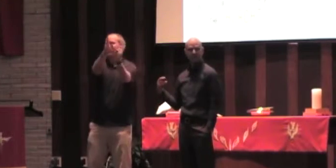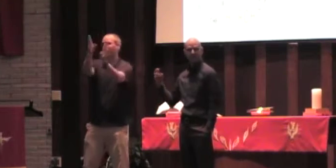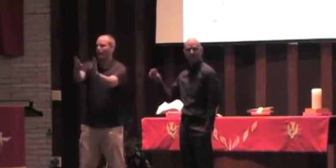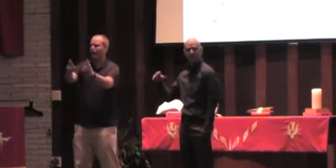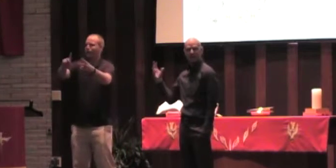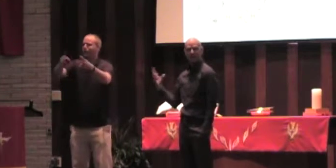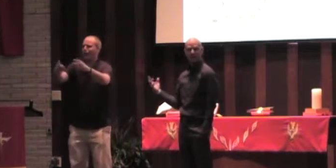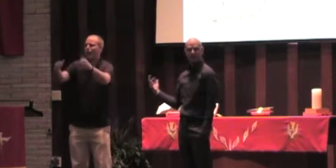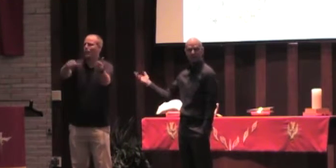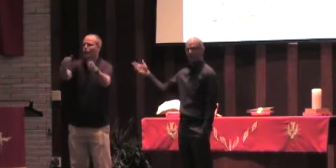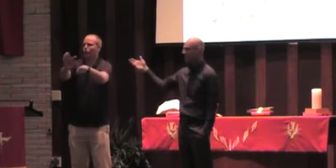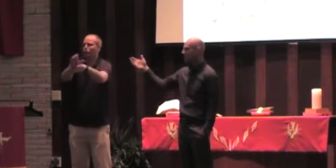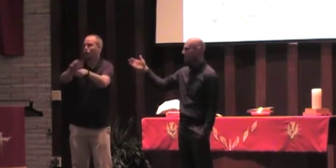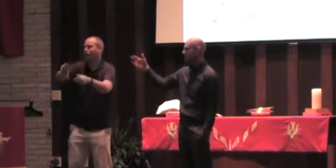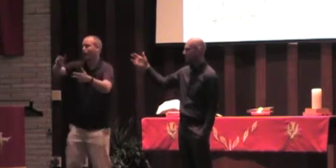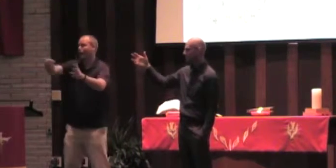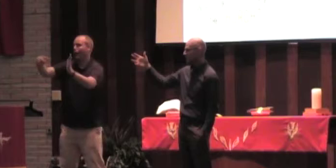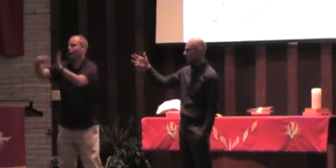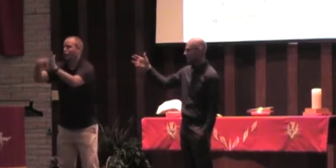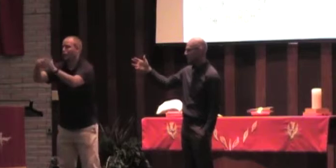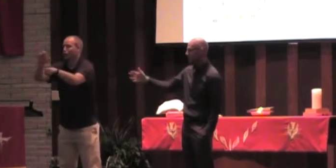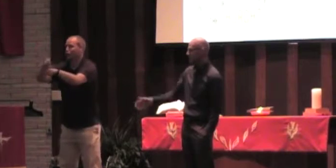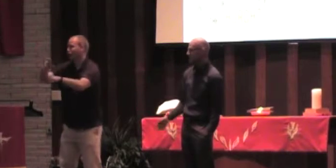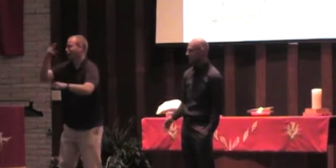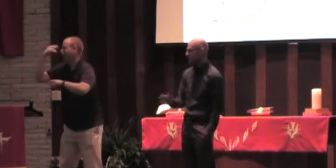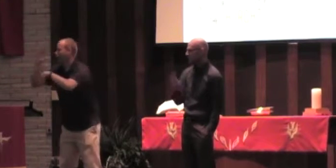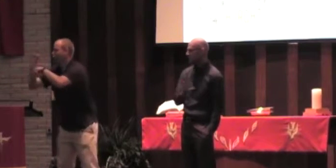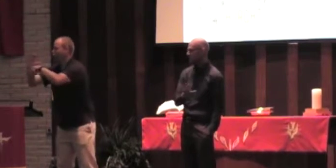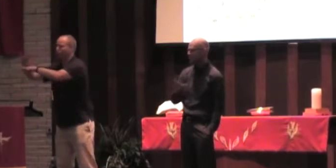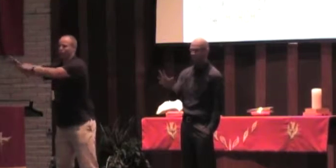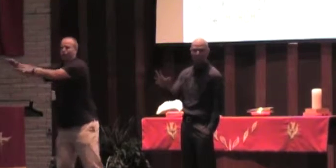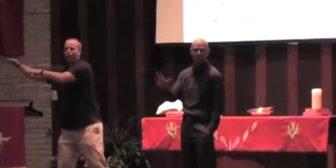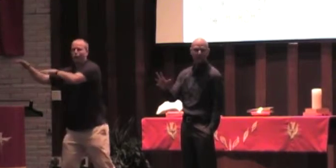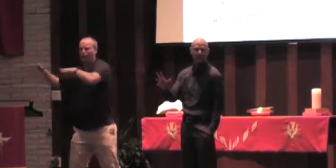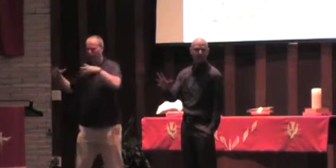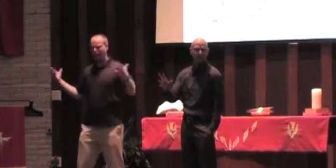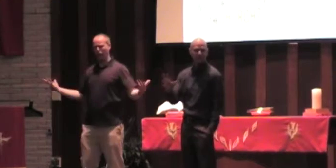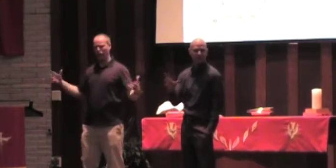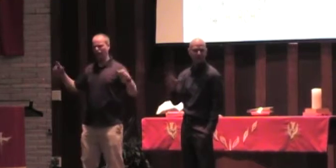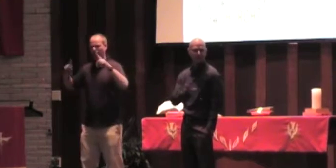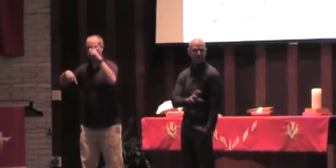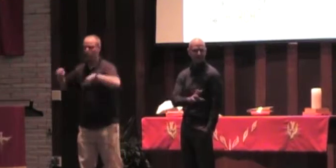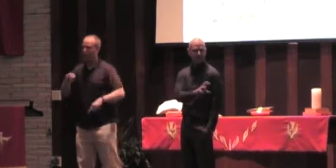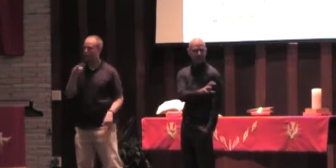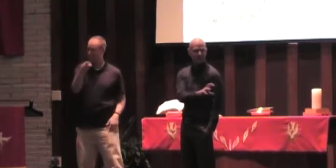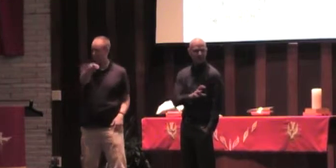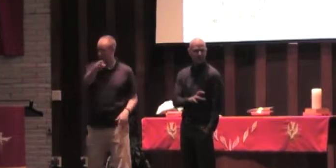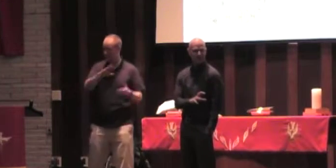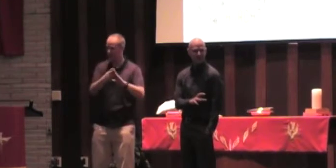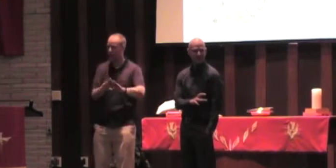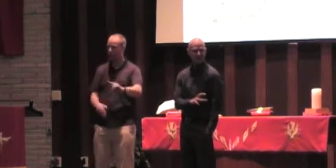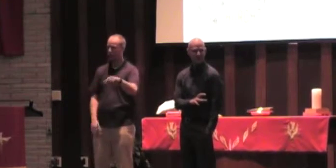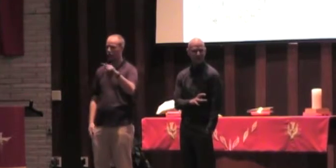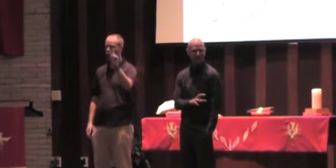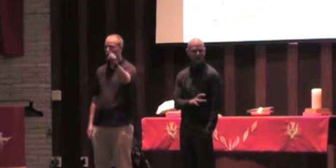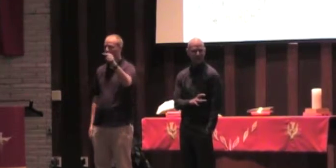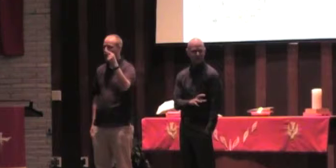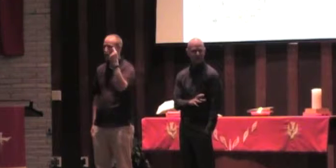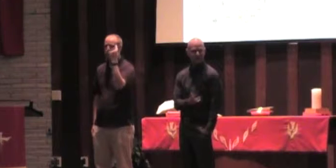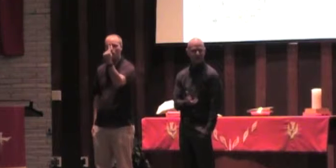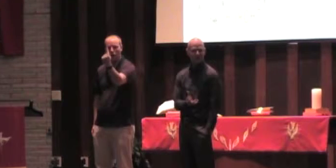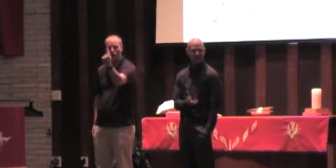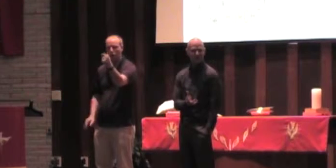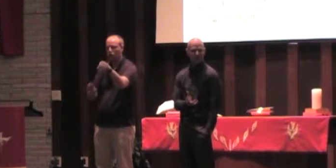and then there's the second Presbyterian church of Ephesus, and then there was the third removed church of Ephesus, or whatever.